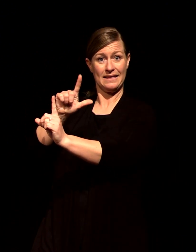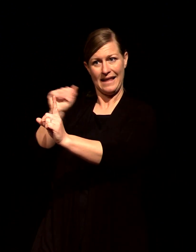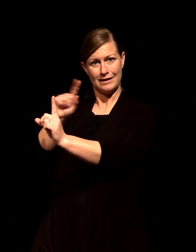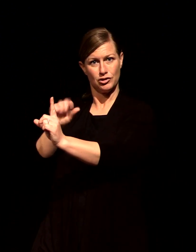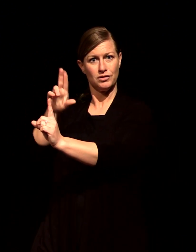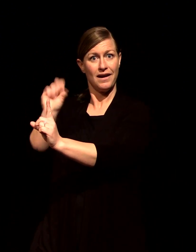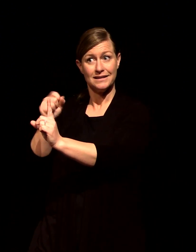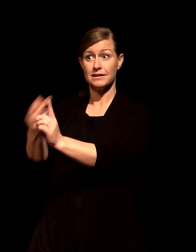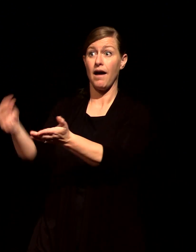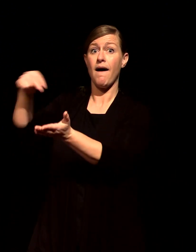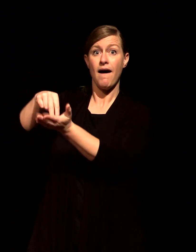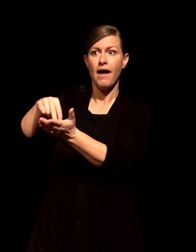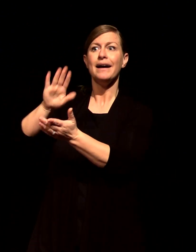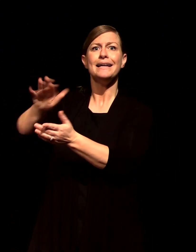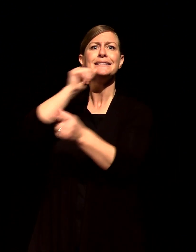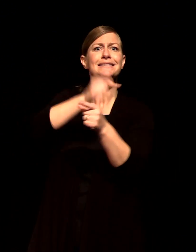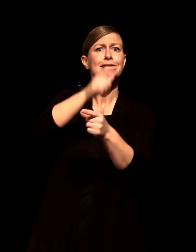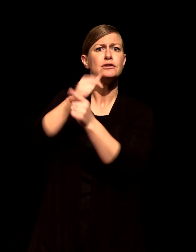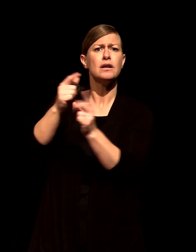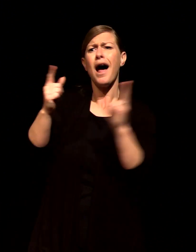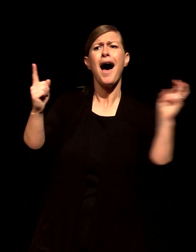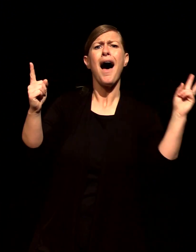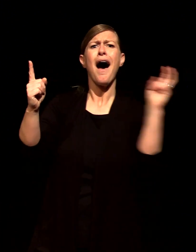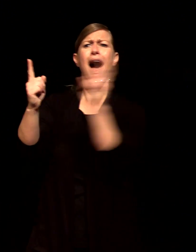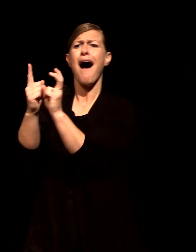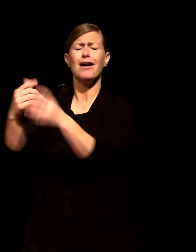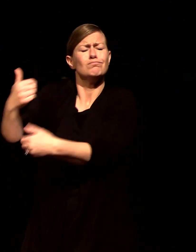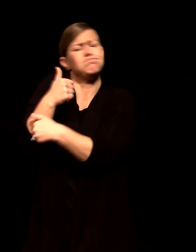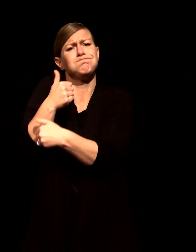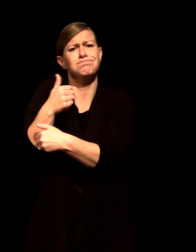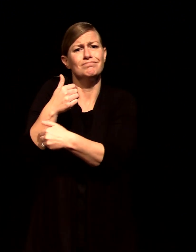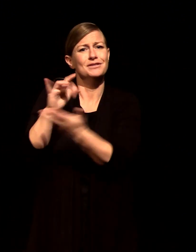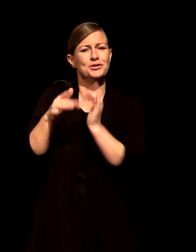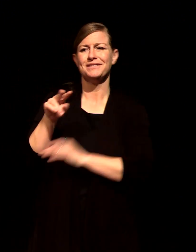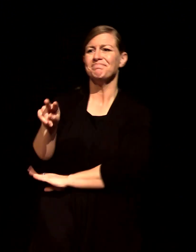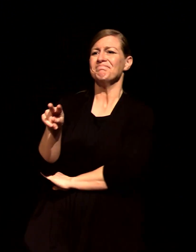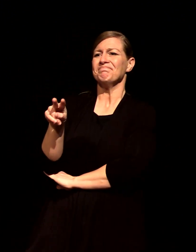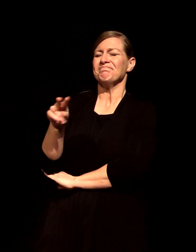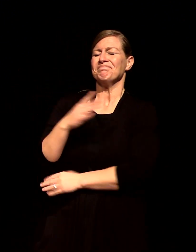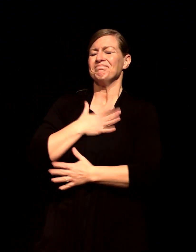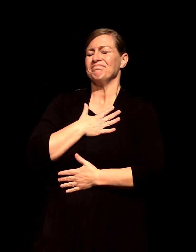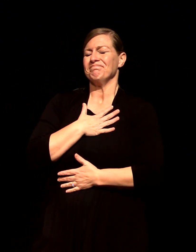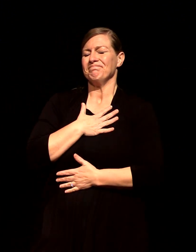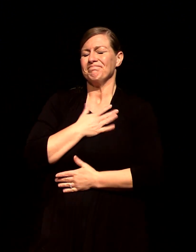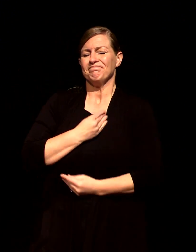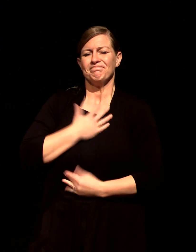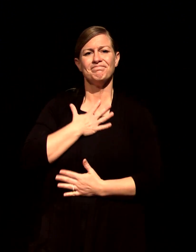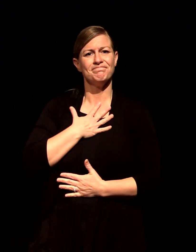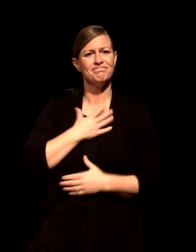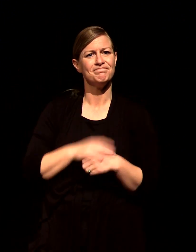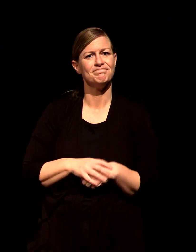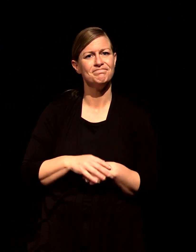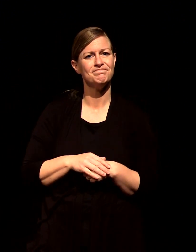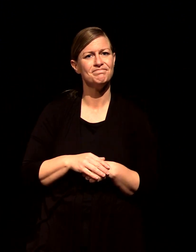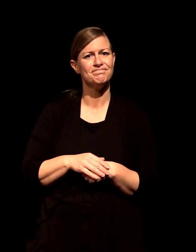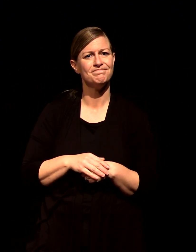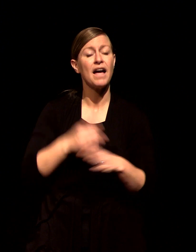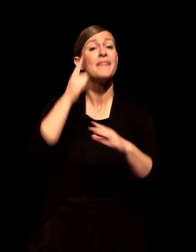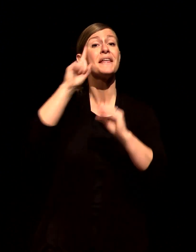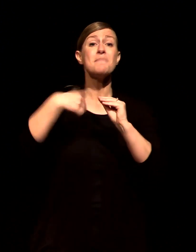think about the 5,000 plus just that quiet satisfied munching sound as they're